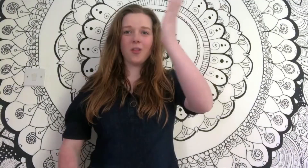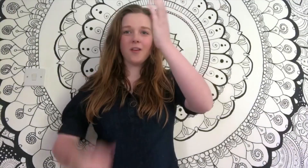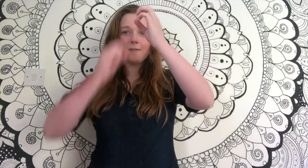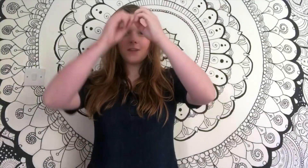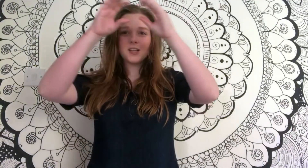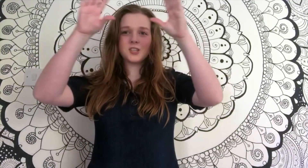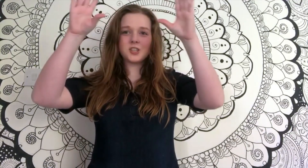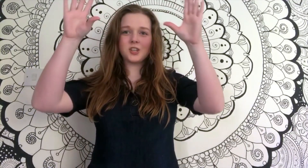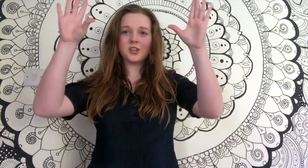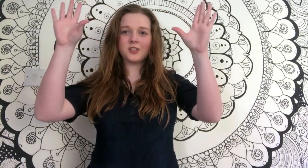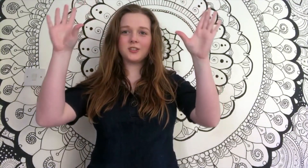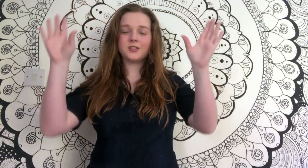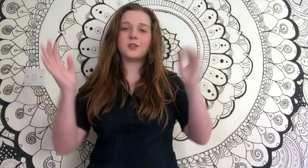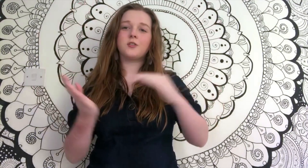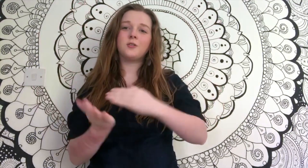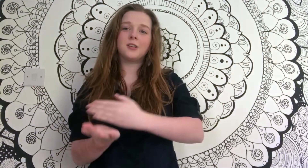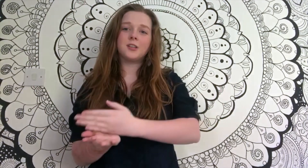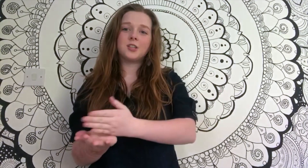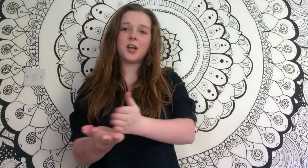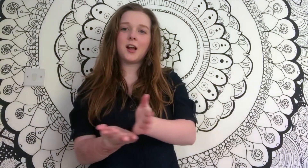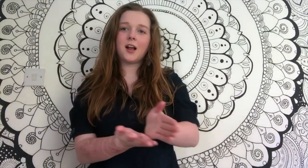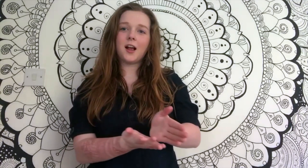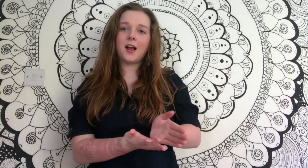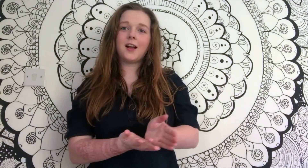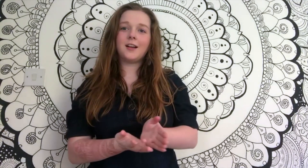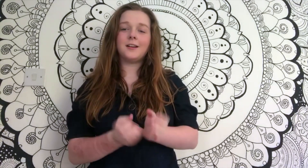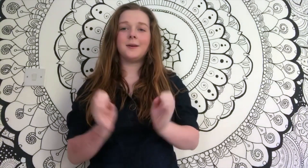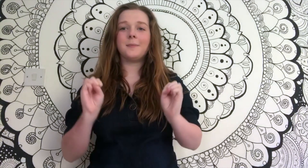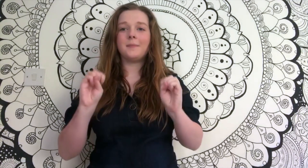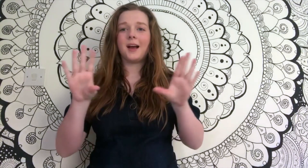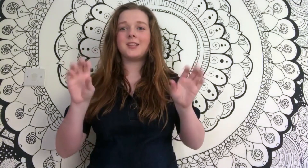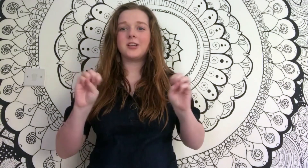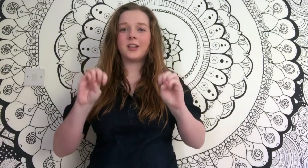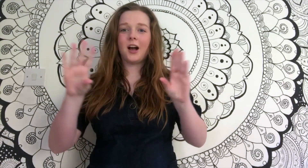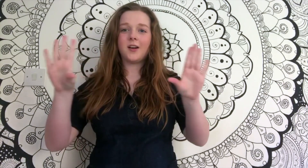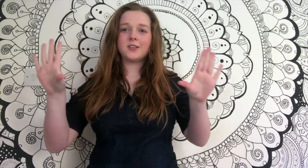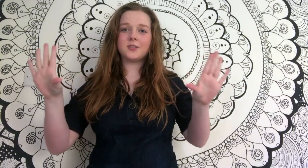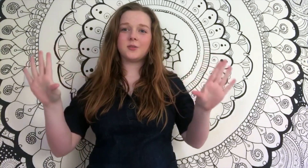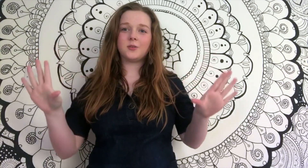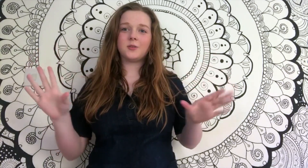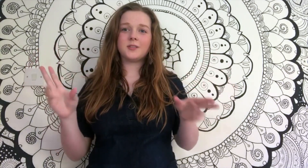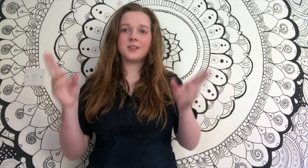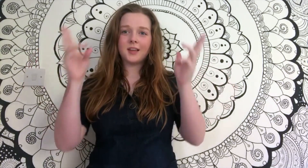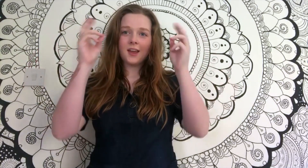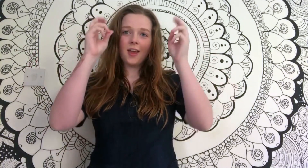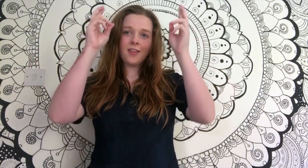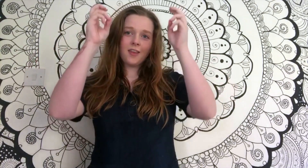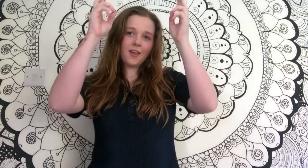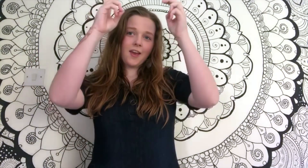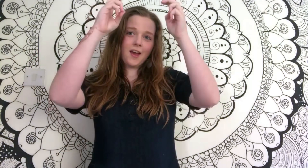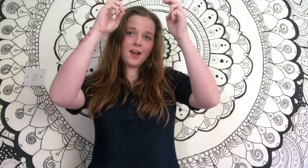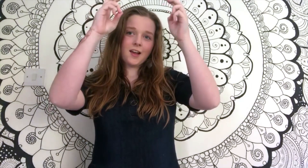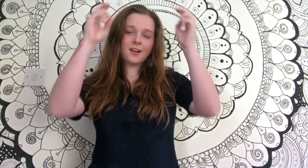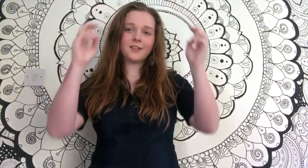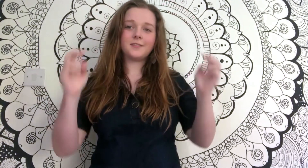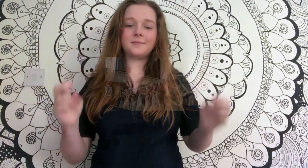All the wishes you could share, Magic cross, sick and air,